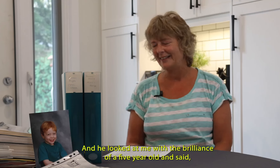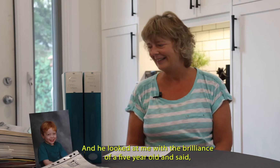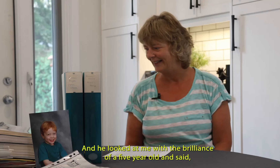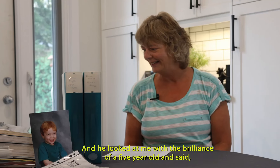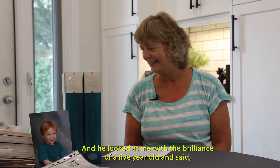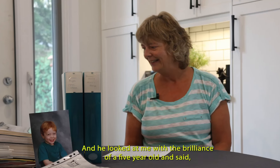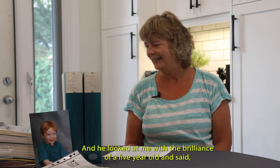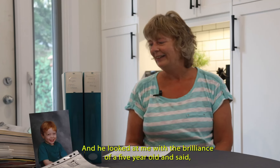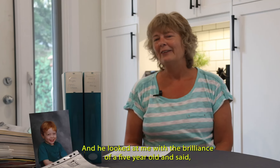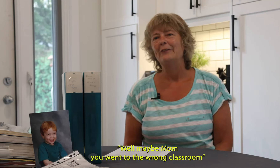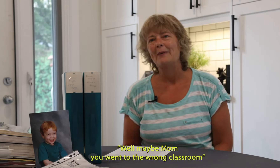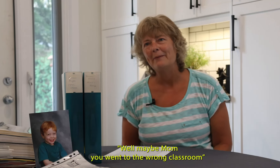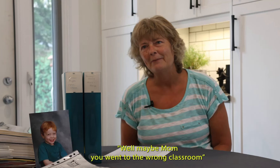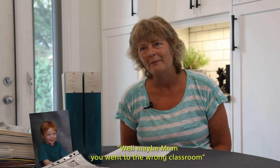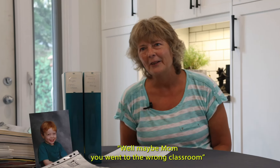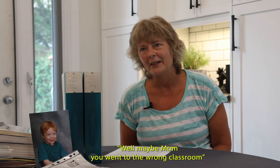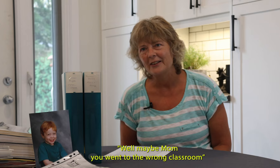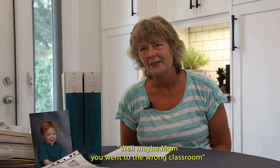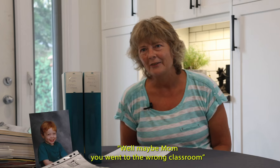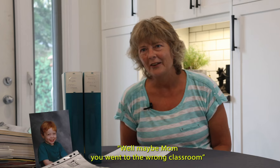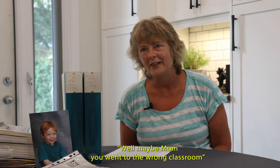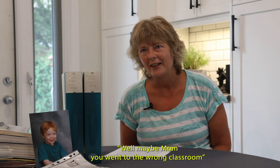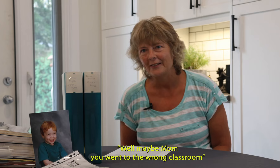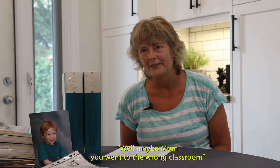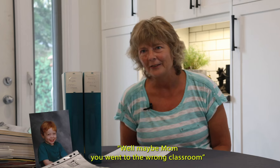and said, well, maybe, mom, you went to the wrong classroom.